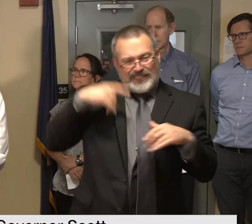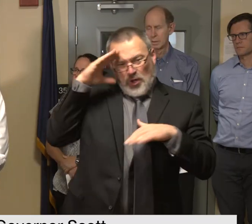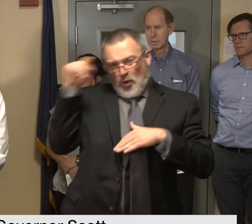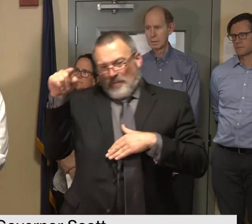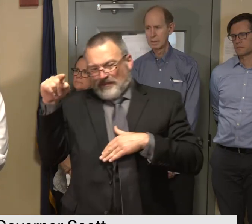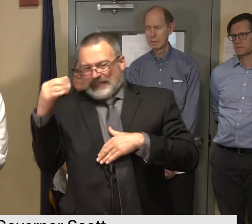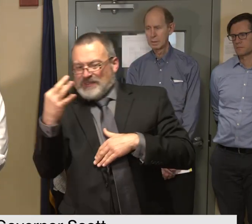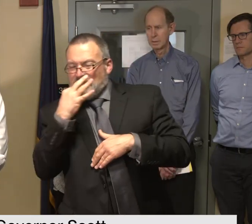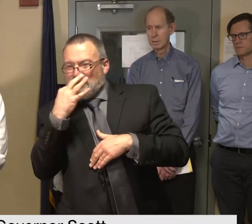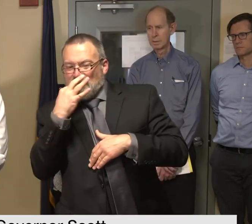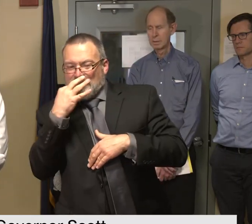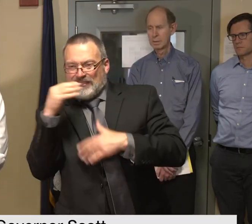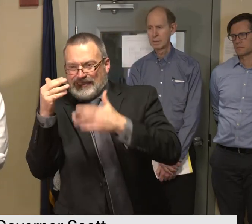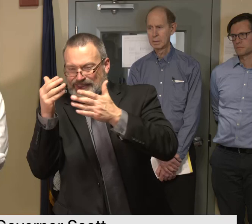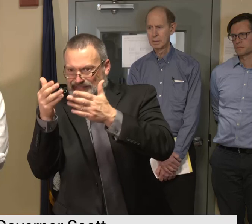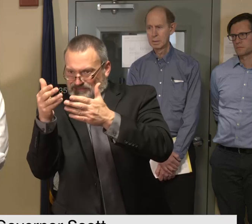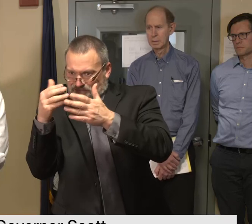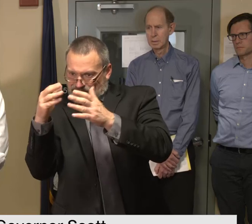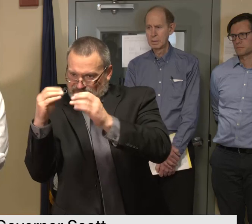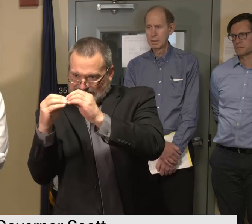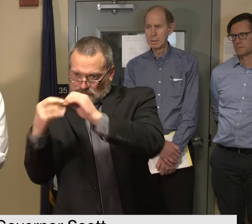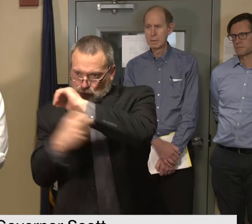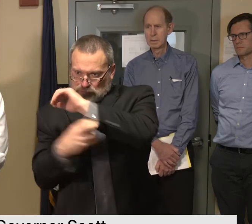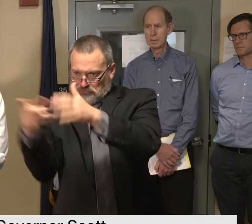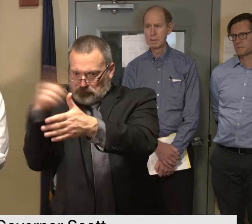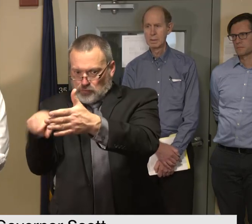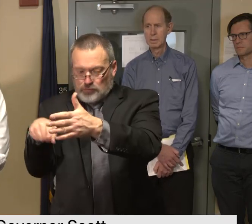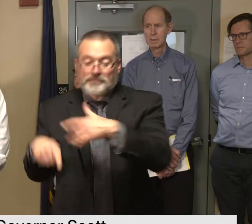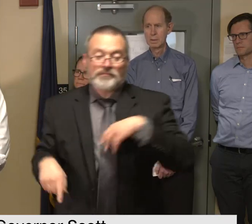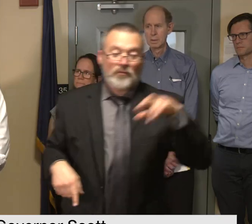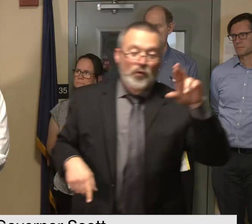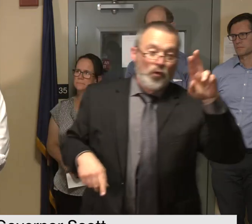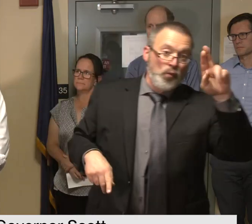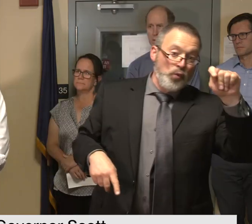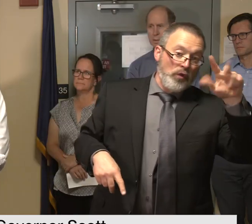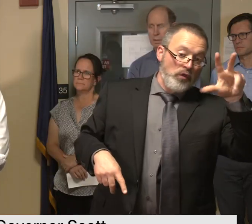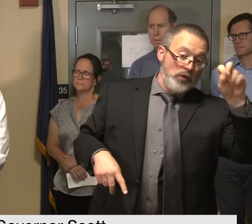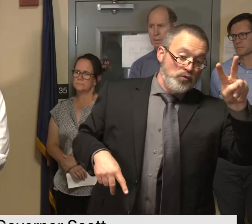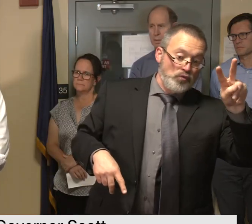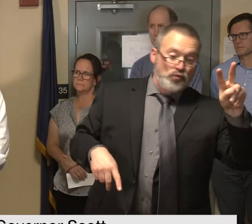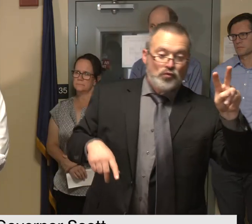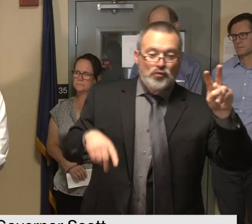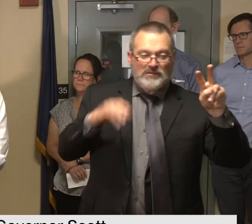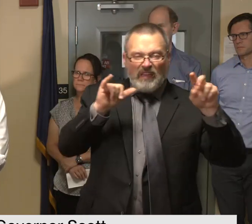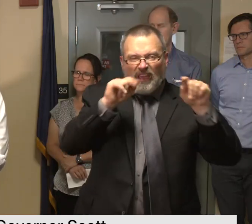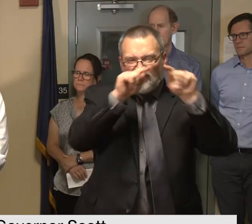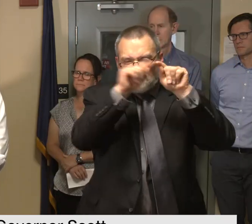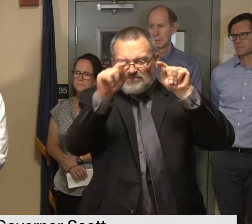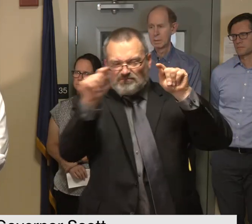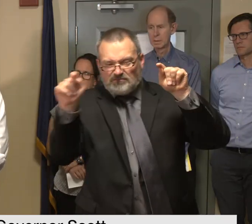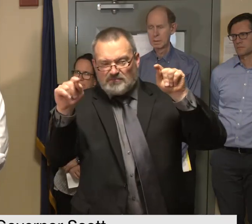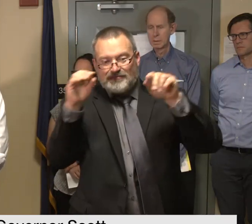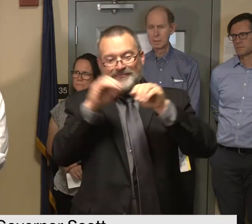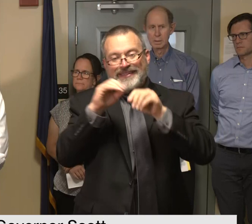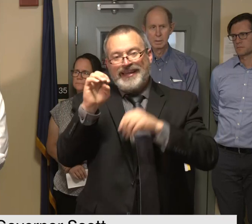open next week route 302 multiple sites in east barry